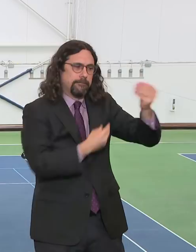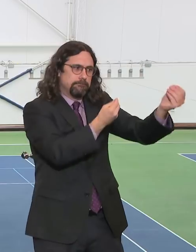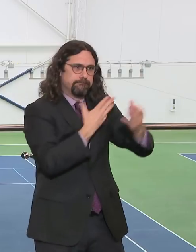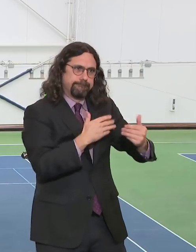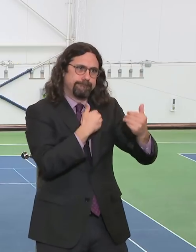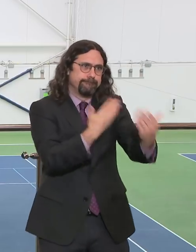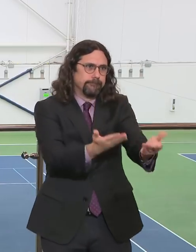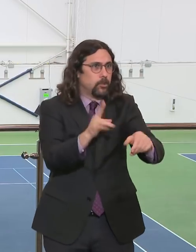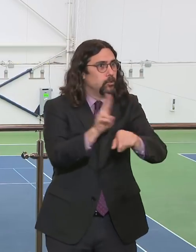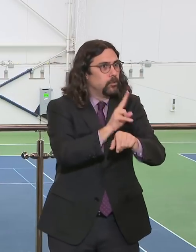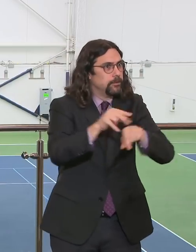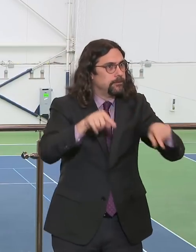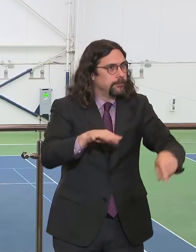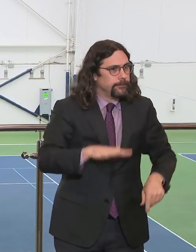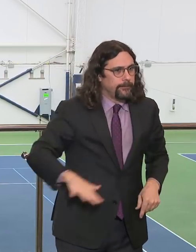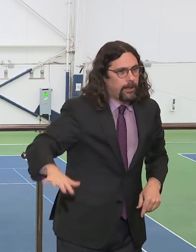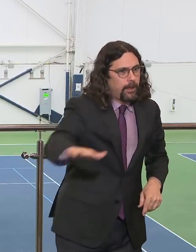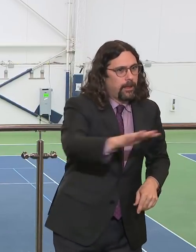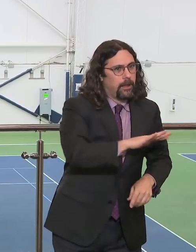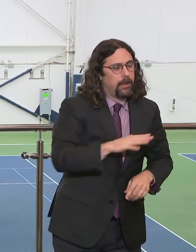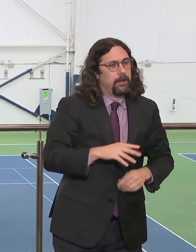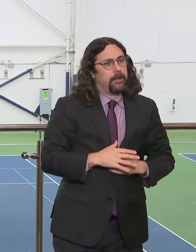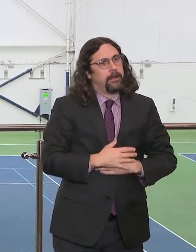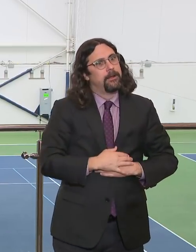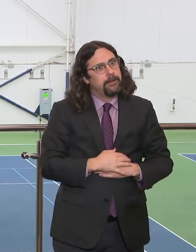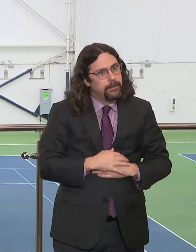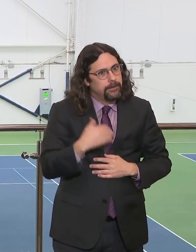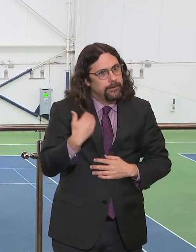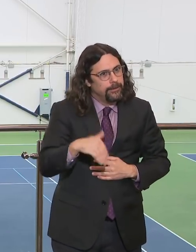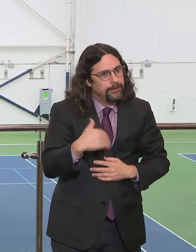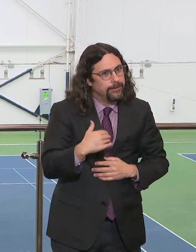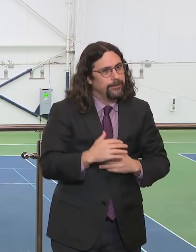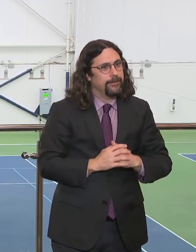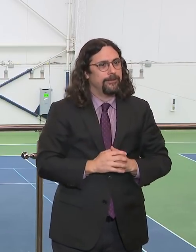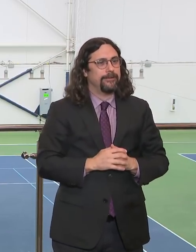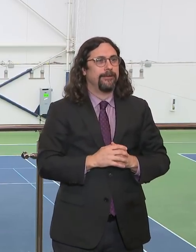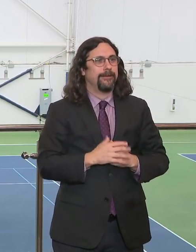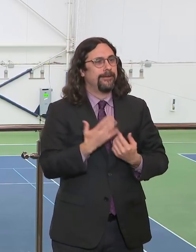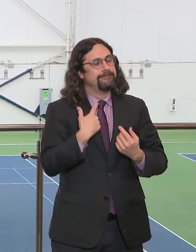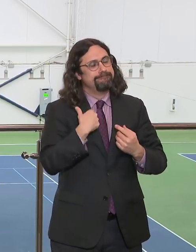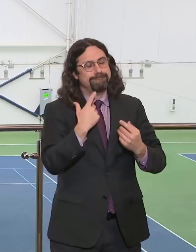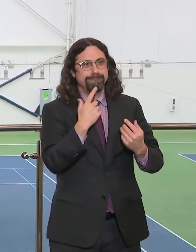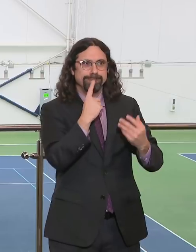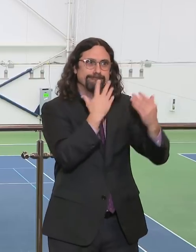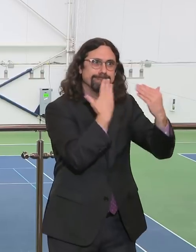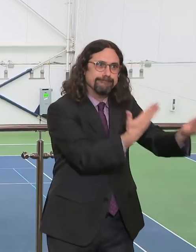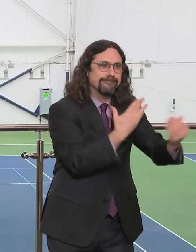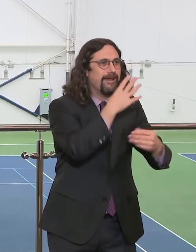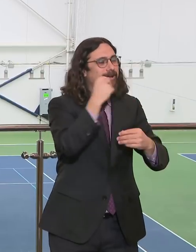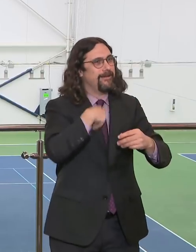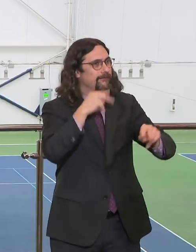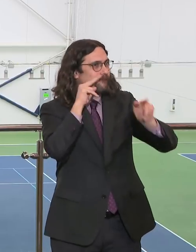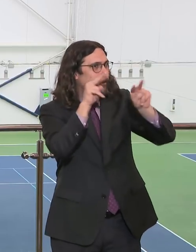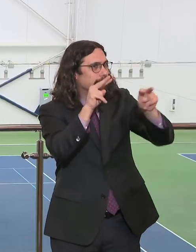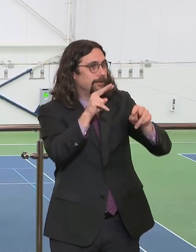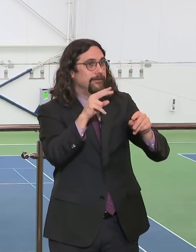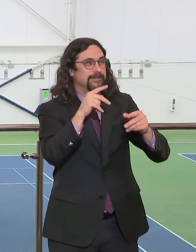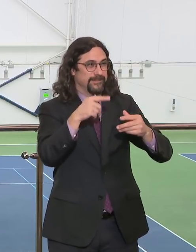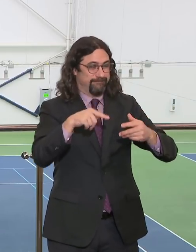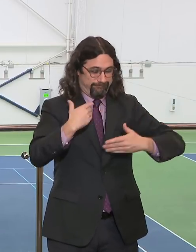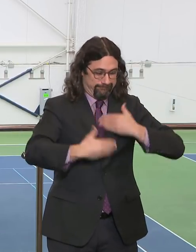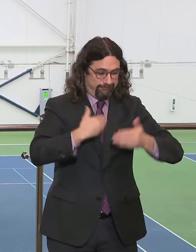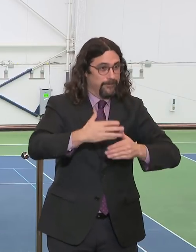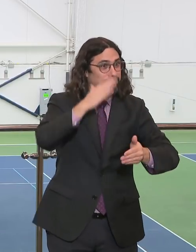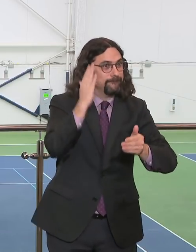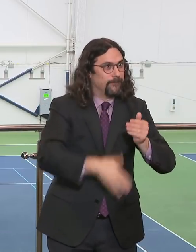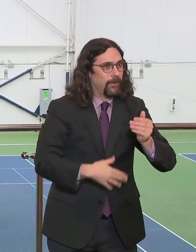So I'm looking forward to the day when this is going to be a place for tennis again. But in the meantime, I'm inspired by the fact that people are stepping up. And we have